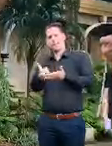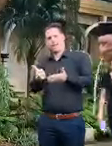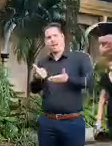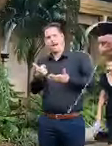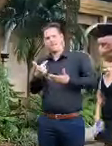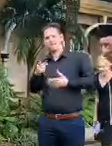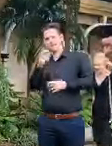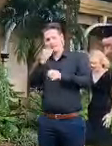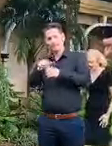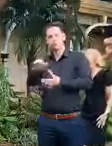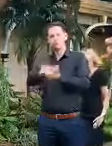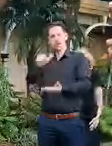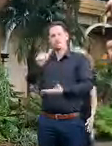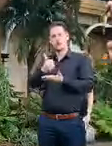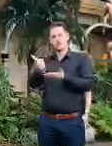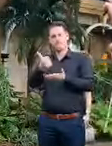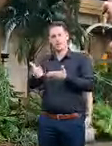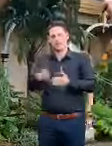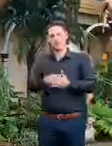dr young just to address that point